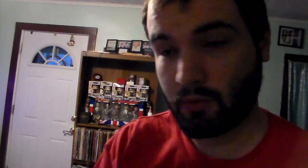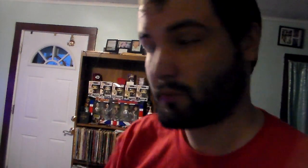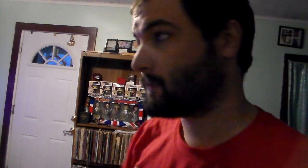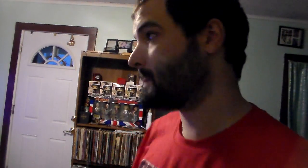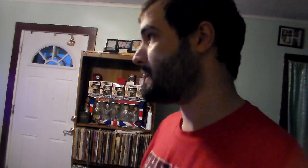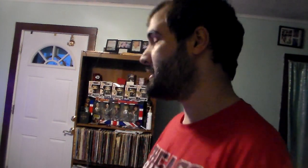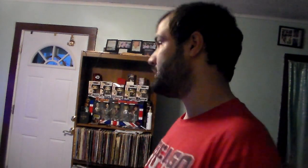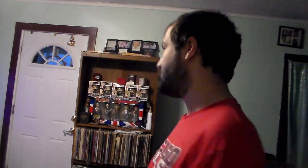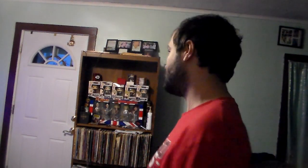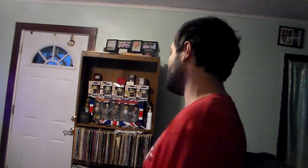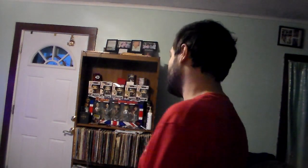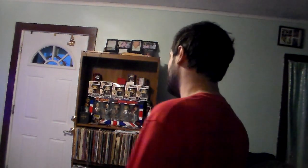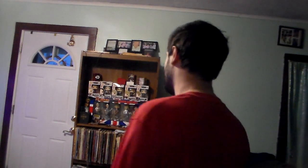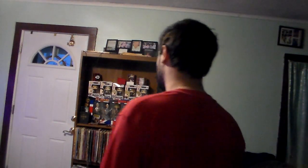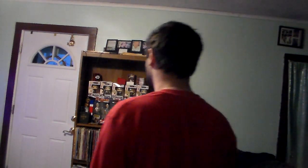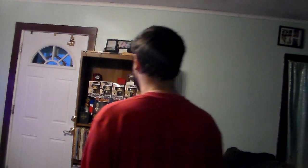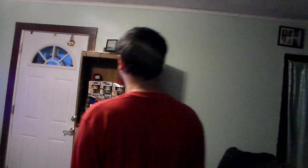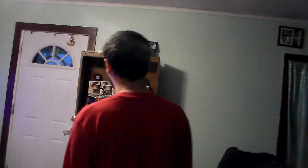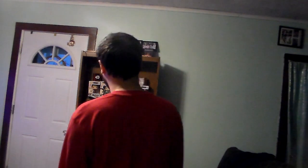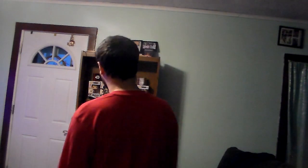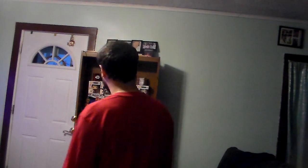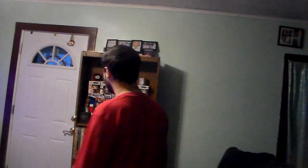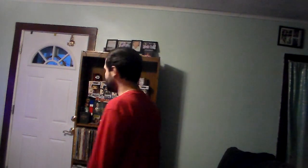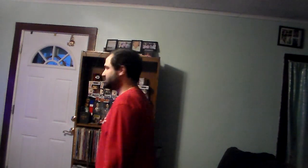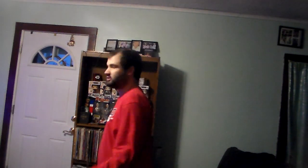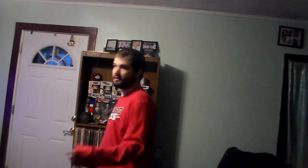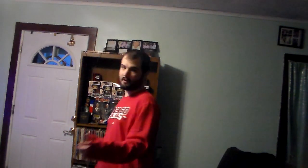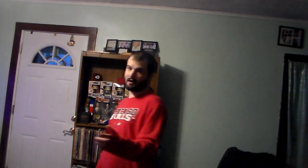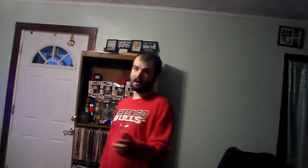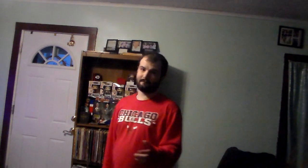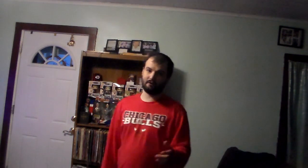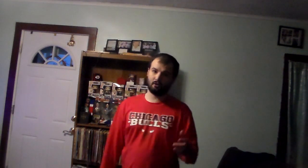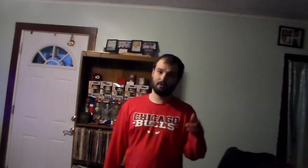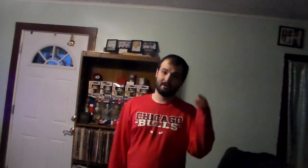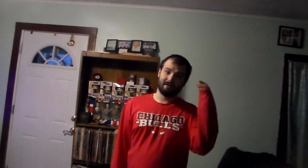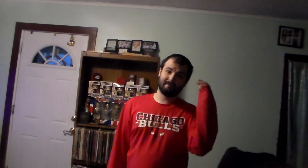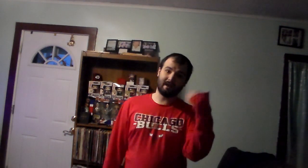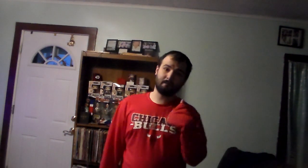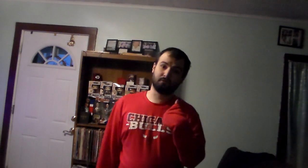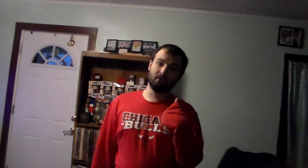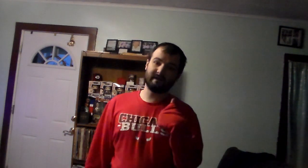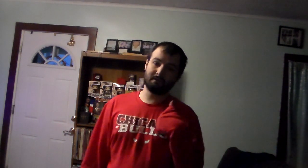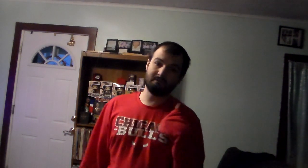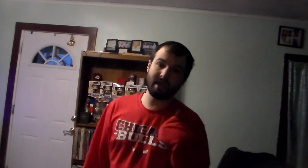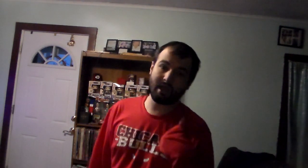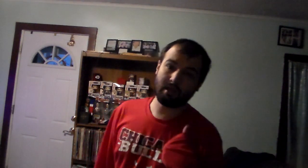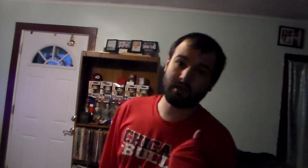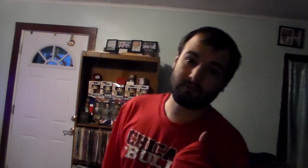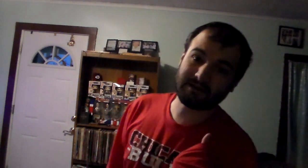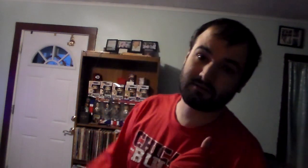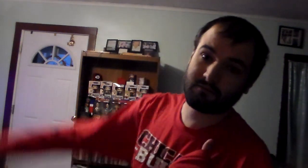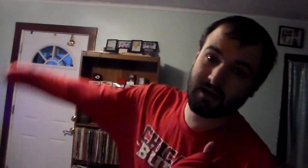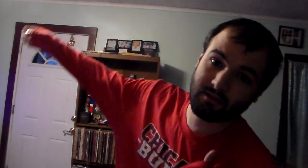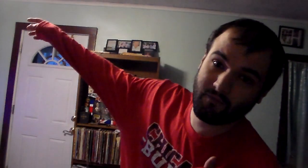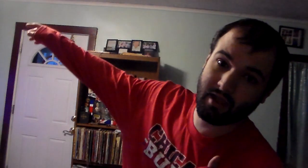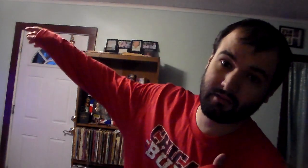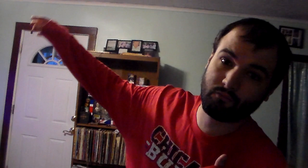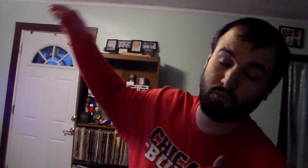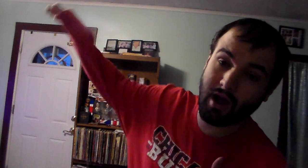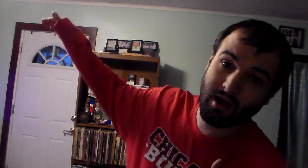what you're doing right now Phil it's not proving to me and the rest of the Reds fans what